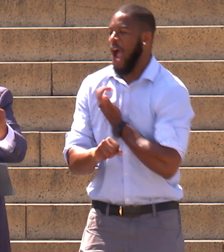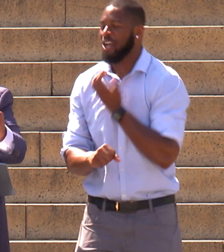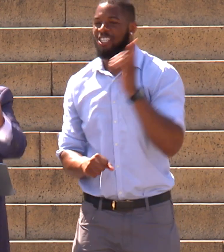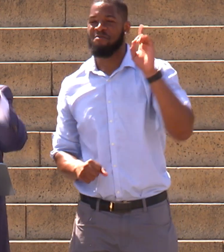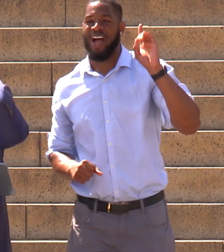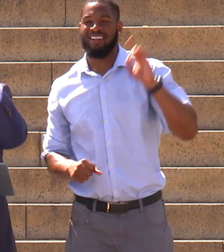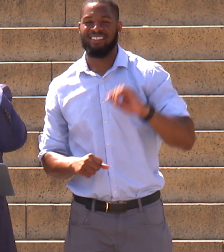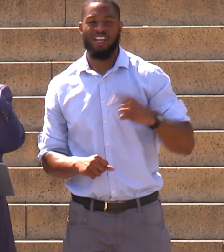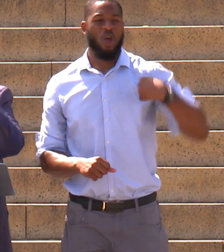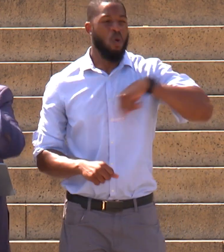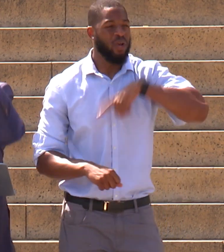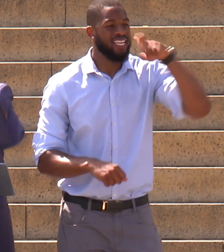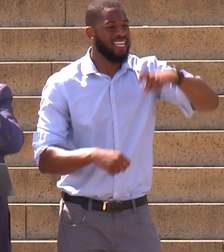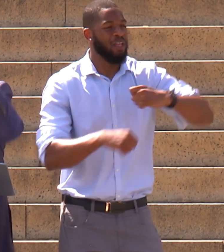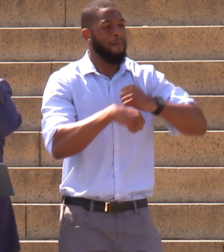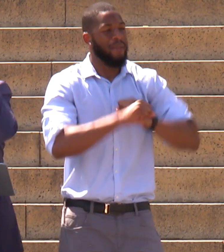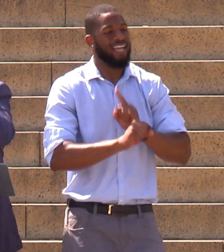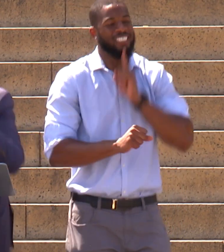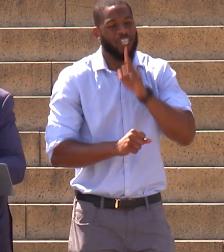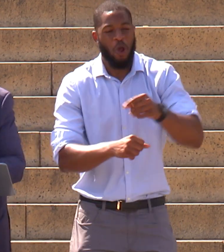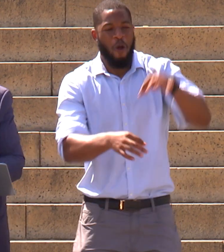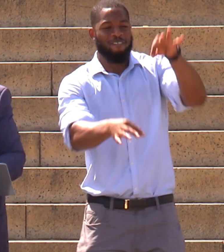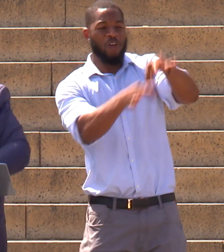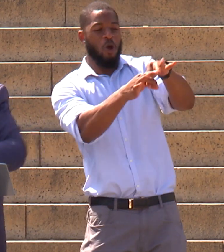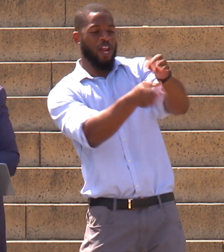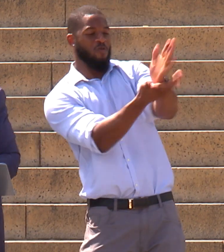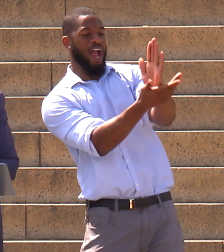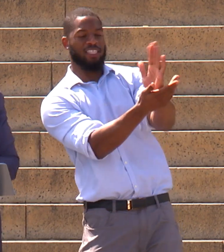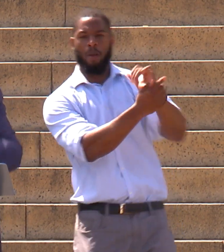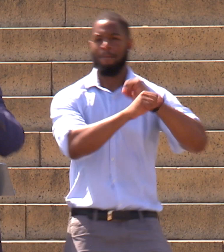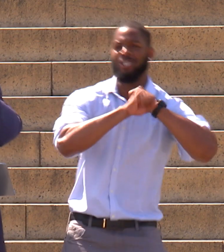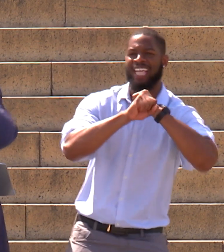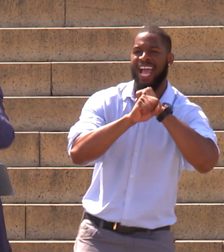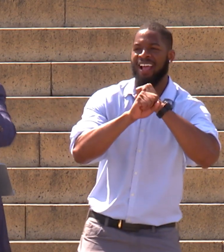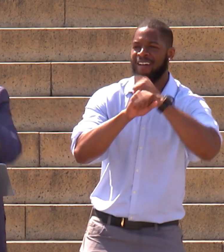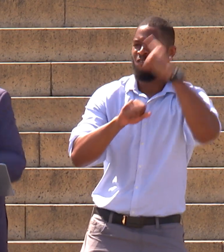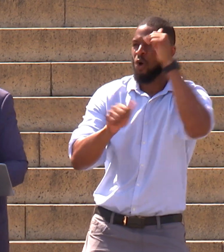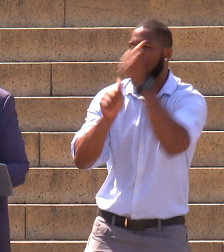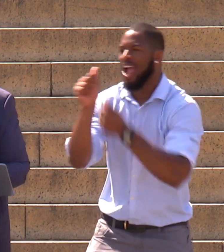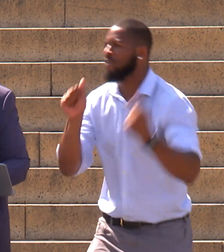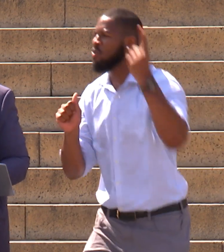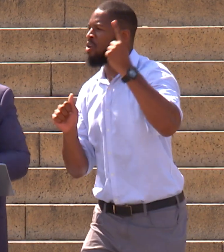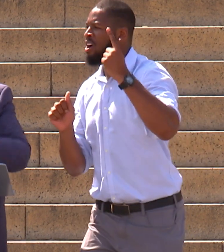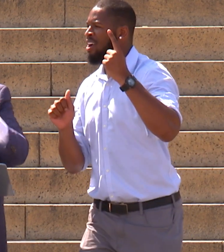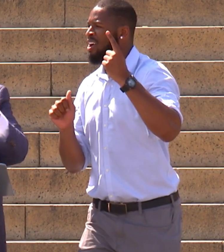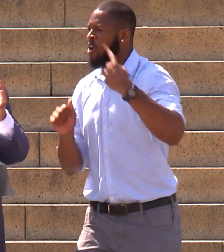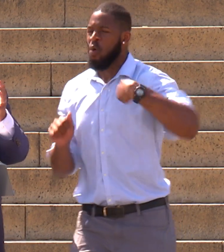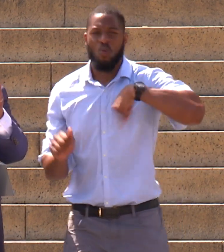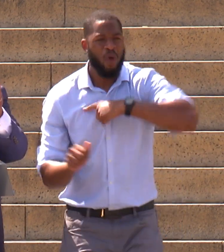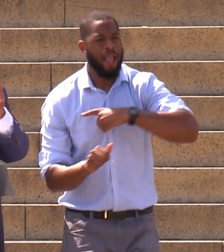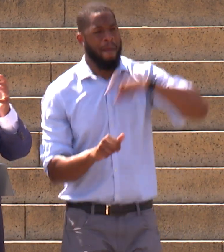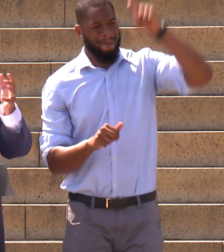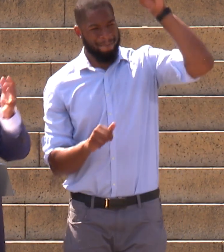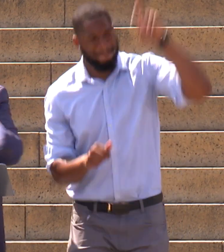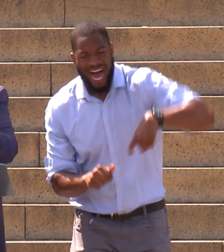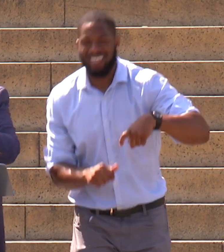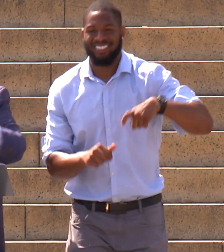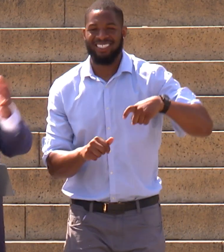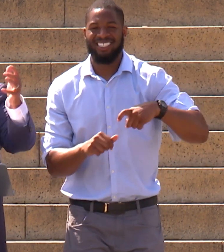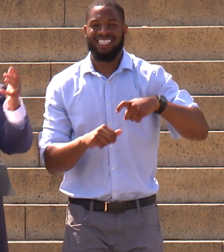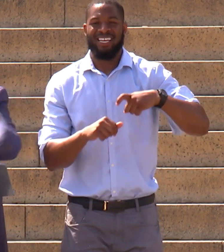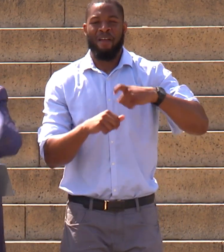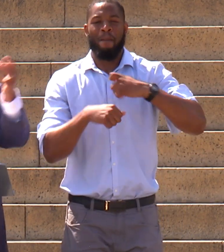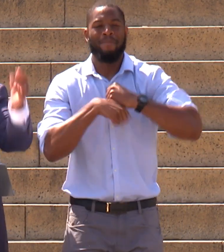must ensure that voting rights is protected for all people. We must ensure that our